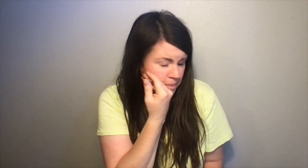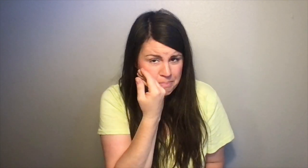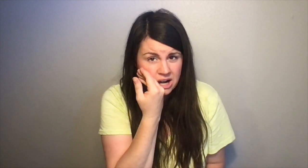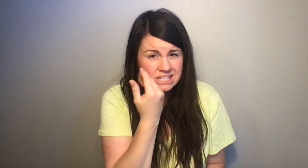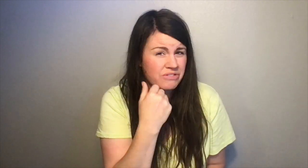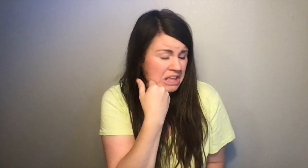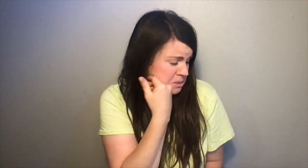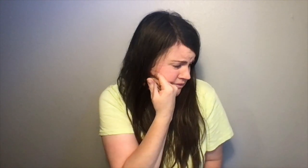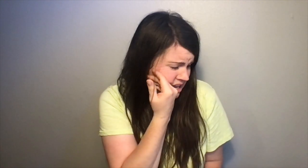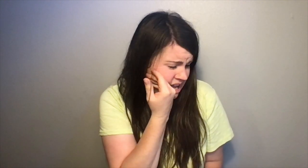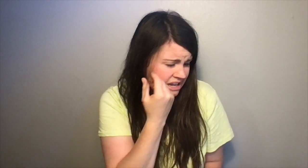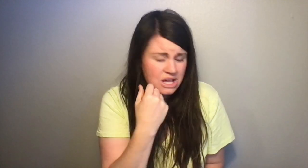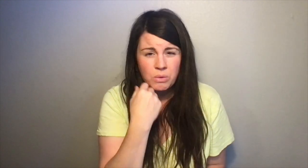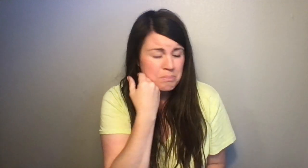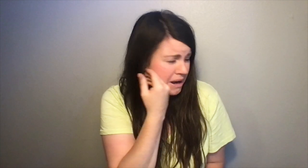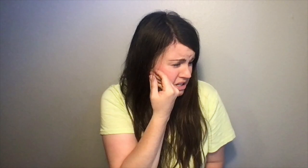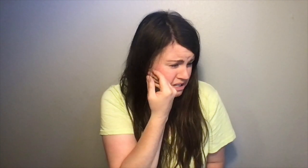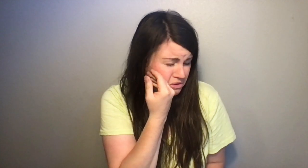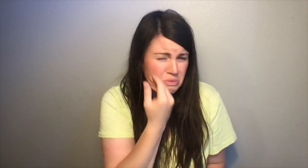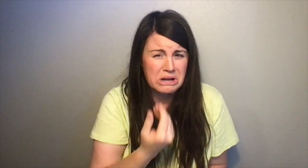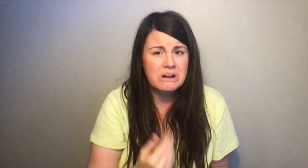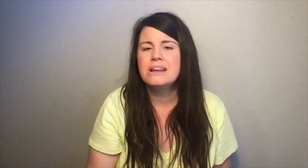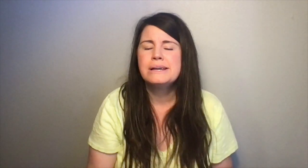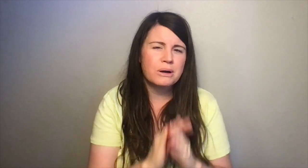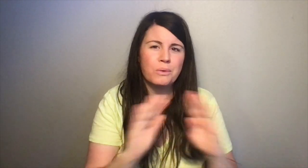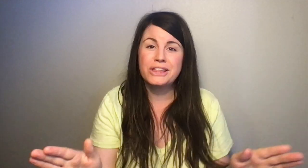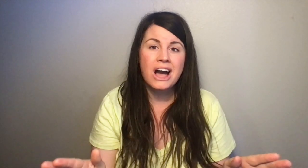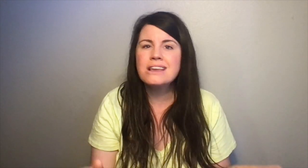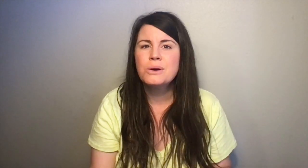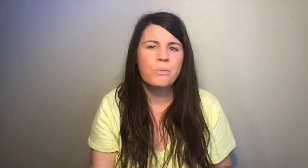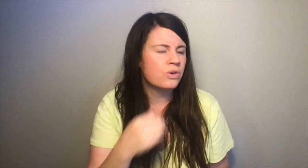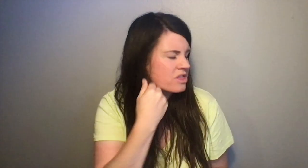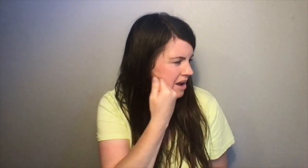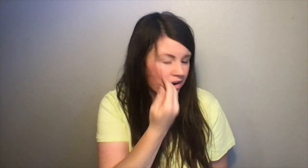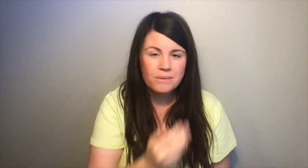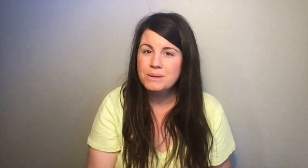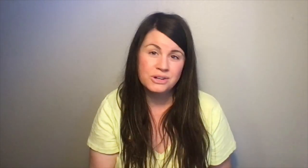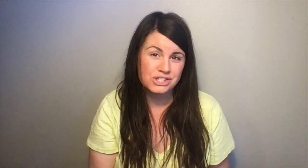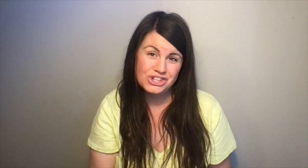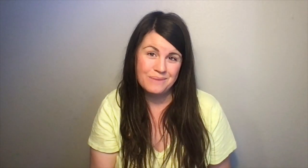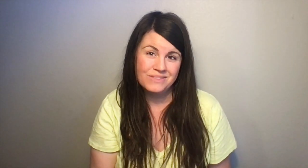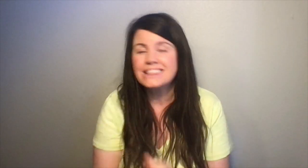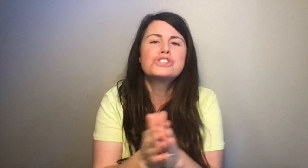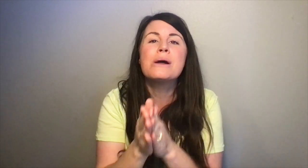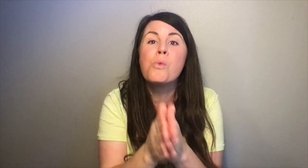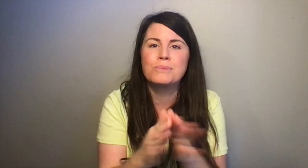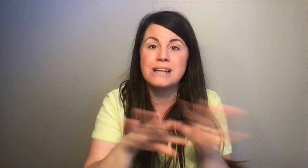embarrassed of the things we've done. We're embarrassed of who we are. But with God, we'll never be put to shame. Let's try it one more time